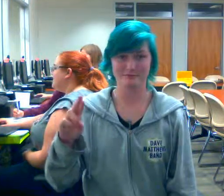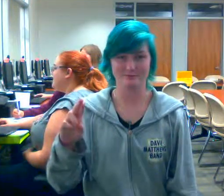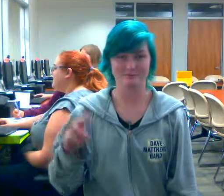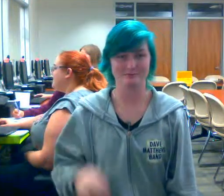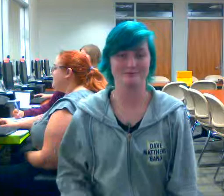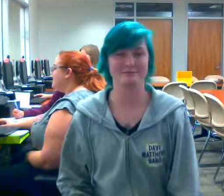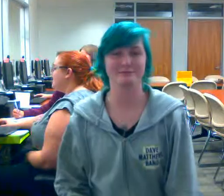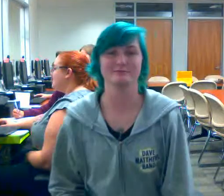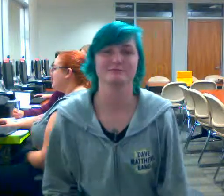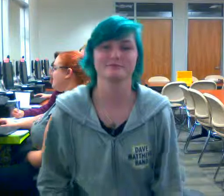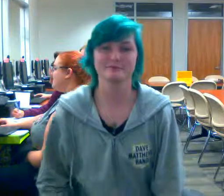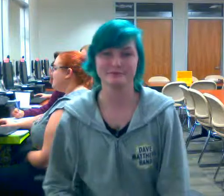There's a slit right here.